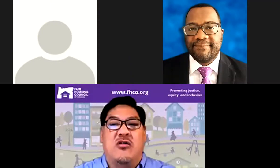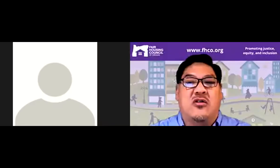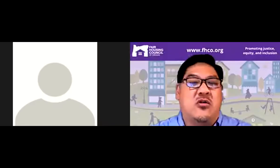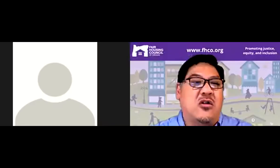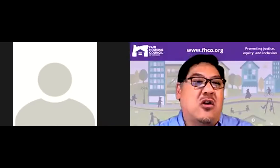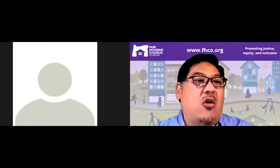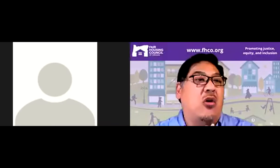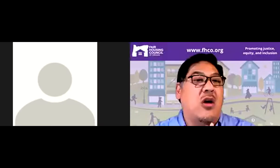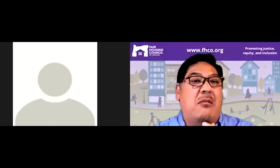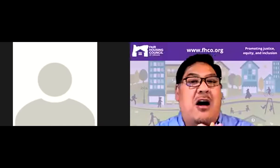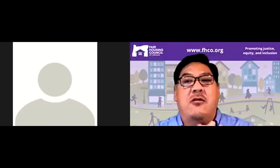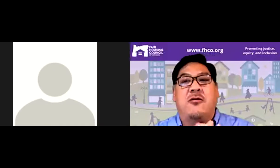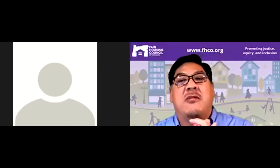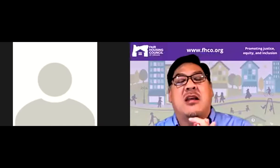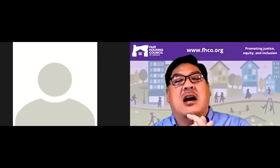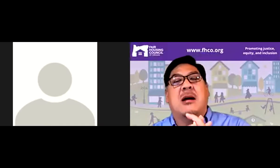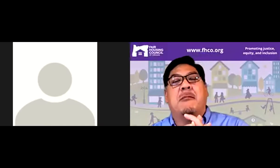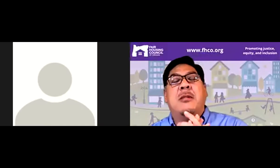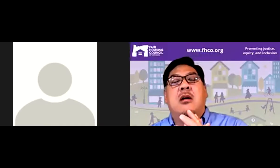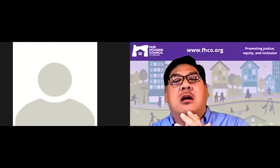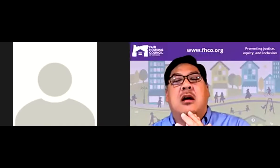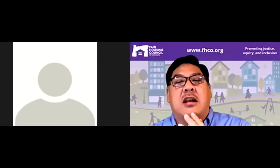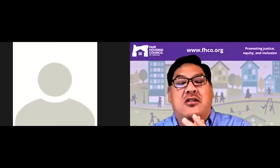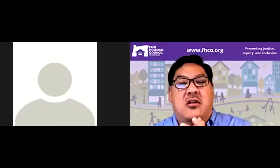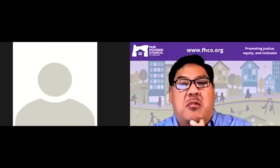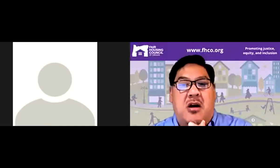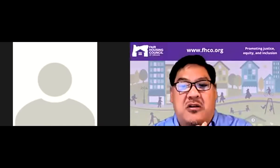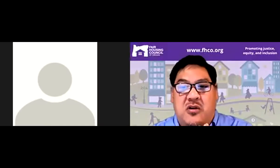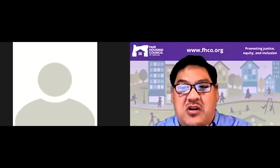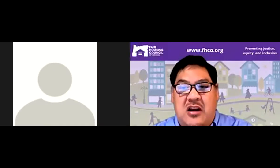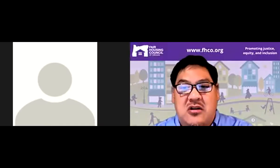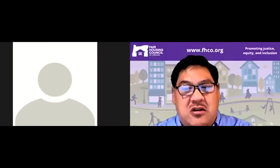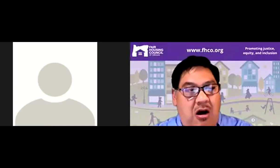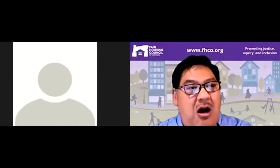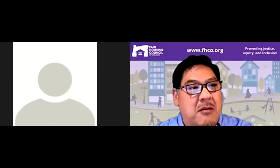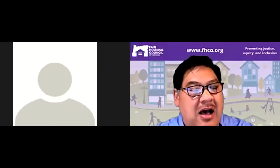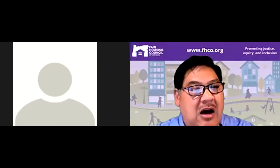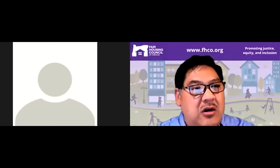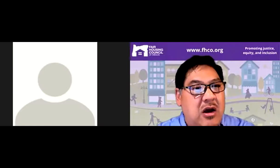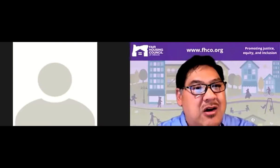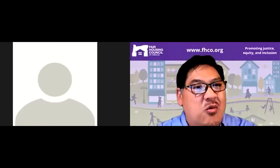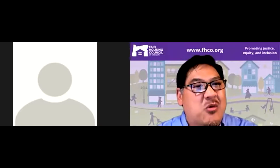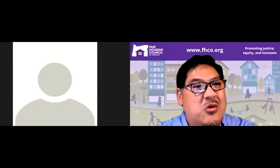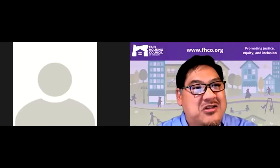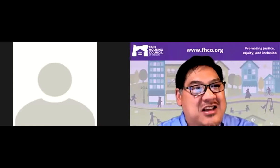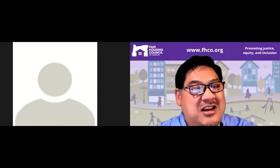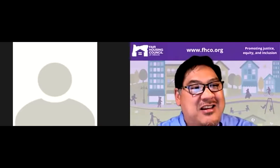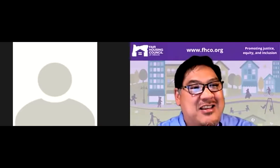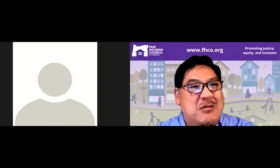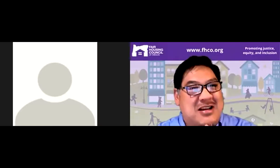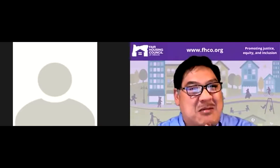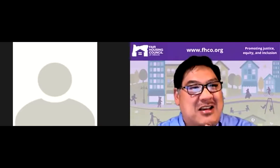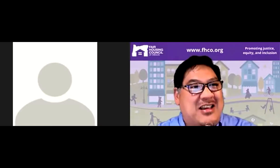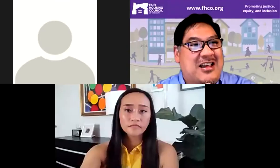and pass it over to Nicole Apano from the, um, National Apartment Association to talk about what we're seeing